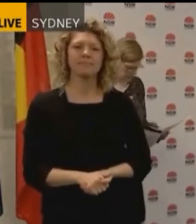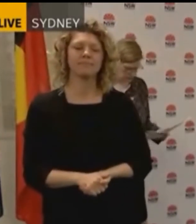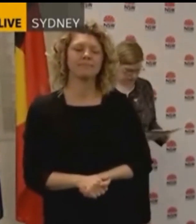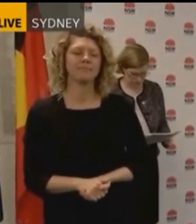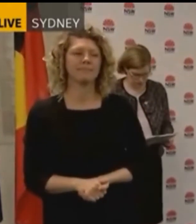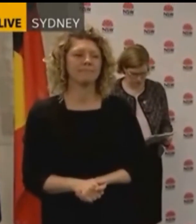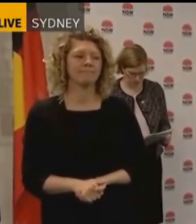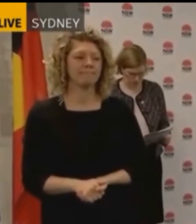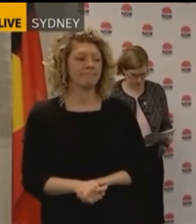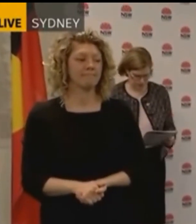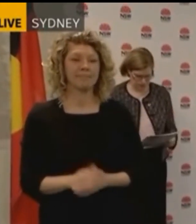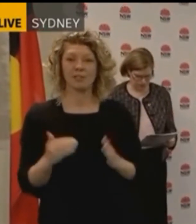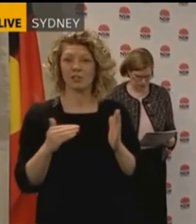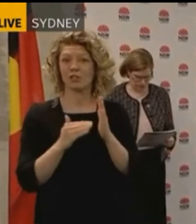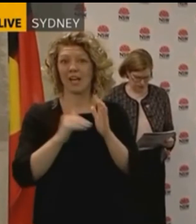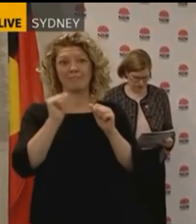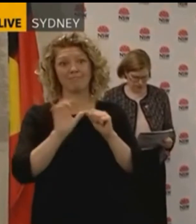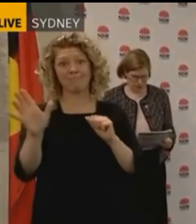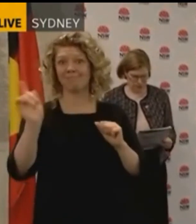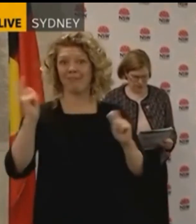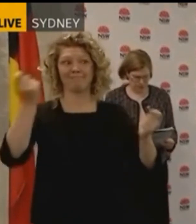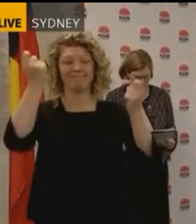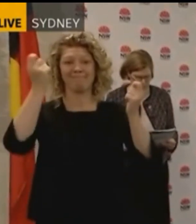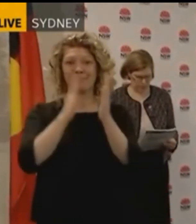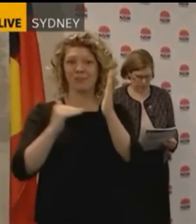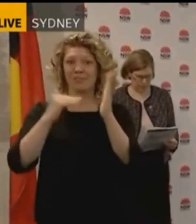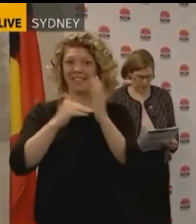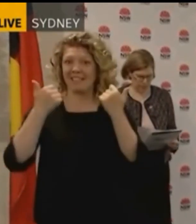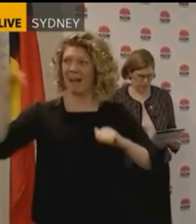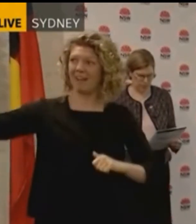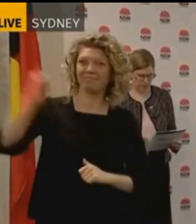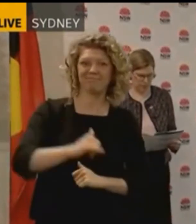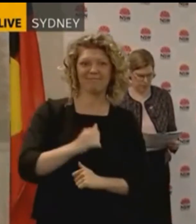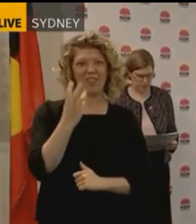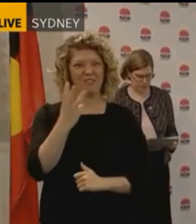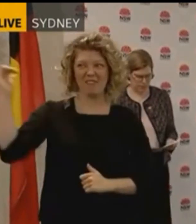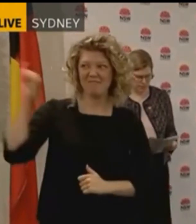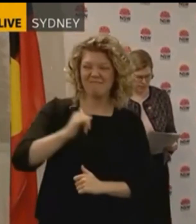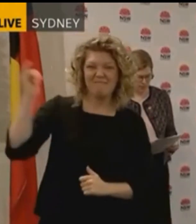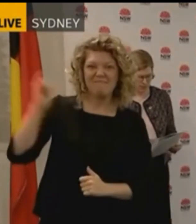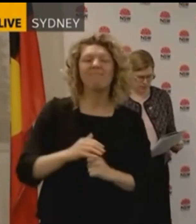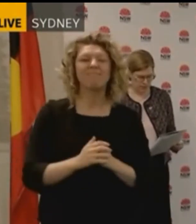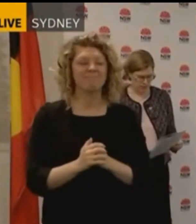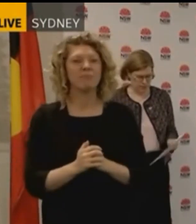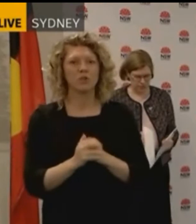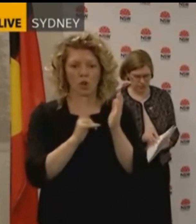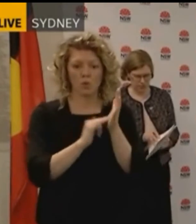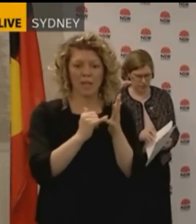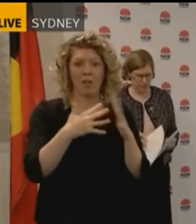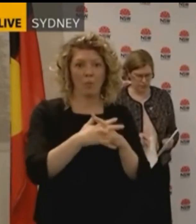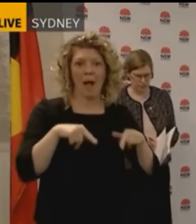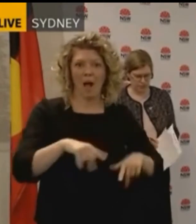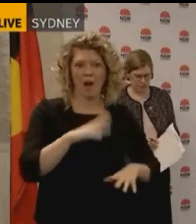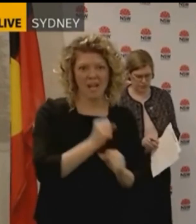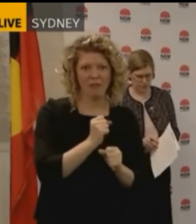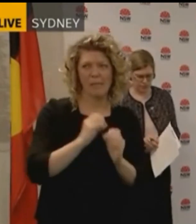Well today is a great day. We're having the first flights in from New Zealand. Obviously the New South Wales Government has spent many